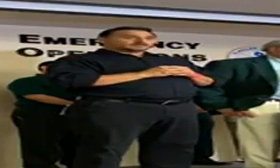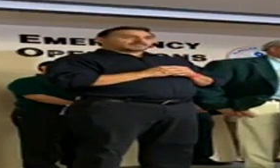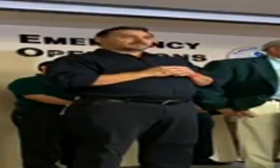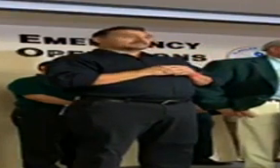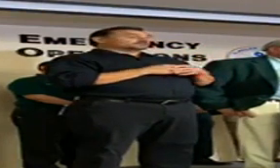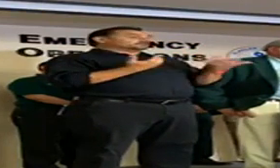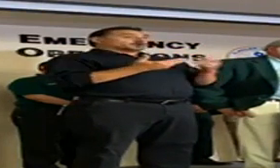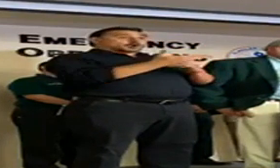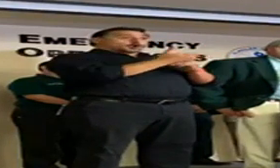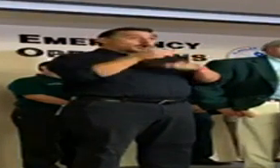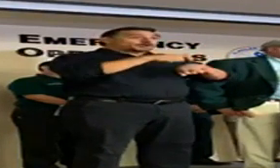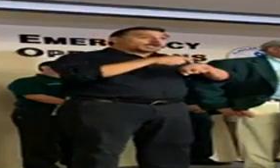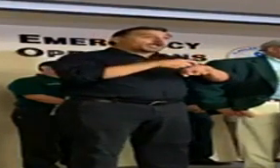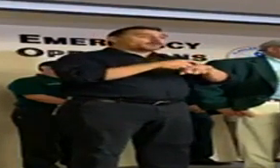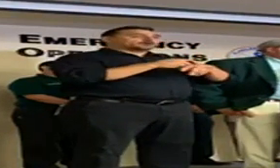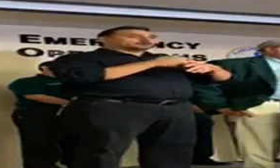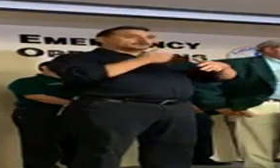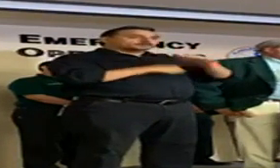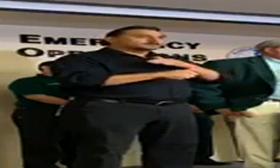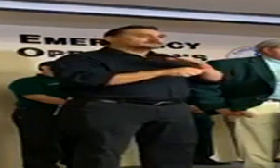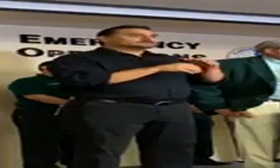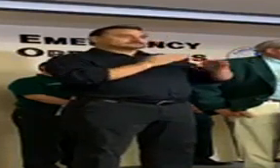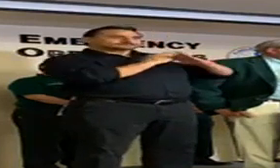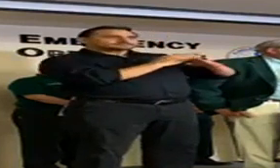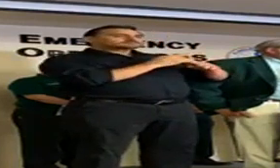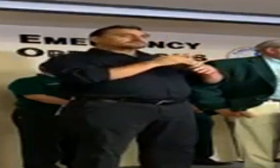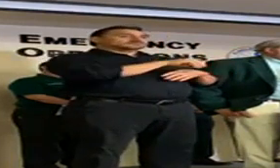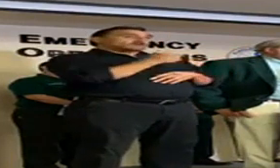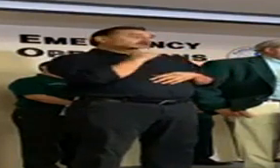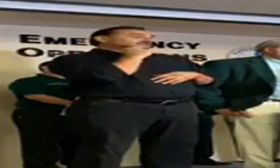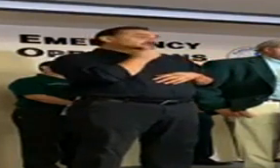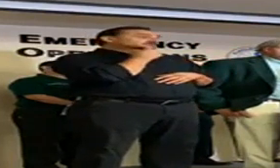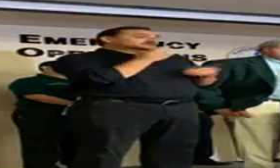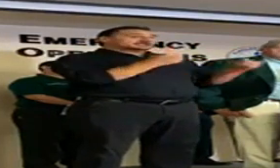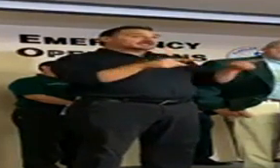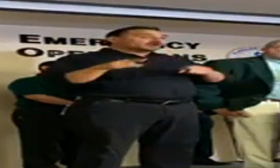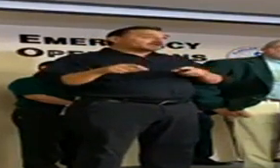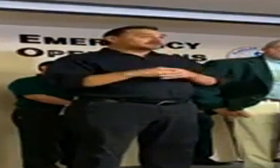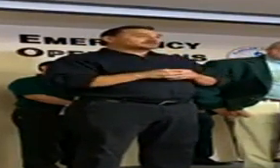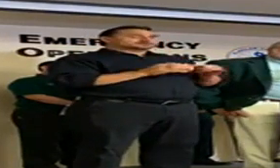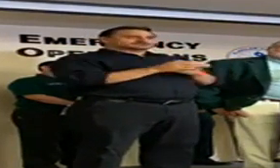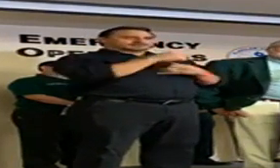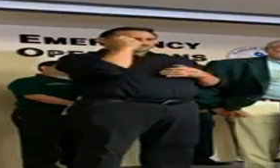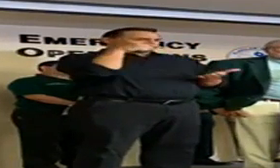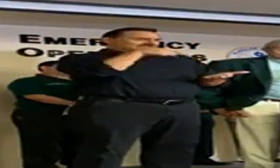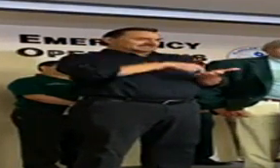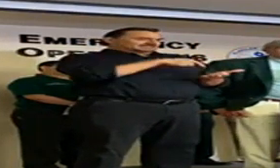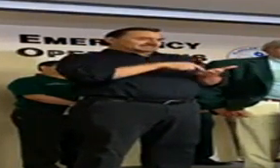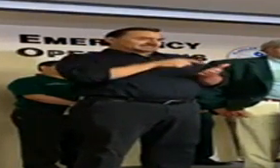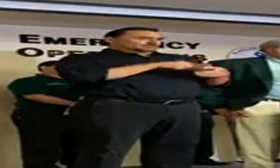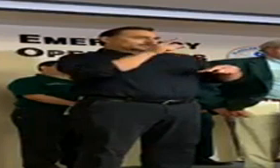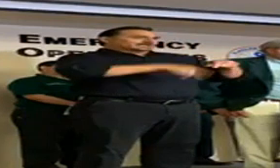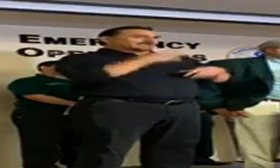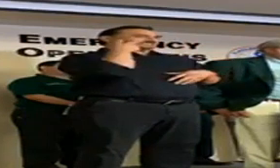hurricanes. We take shelter in most any other serious event. And just because this one's invisible